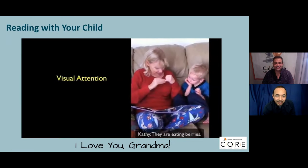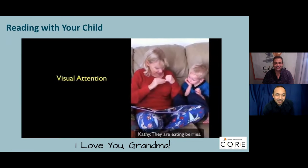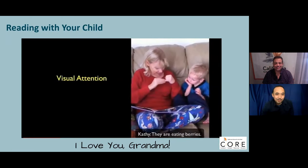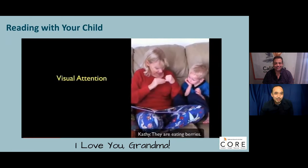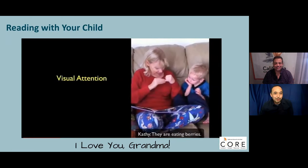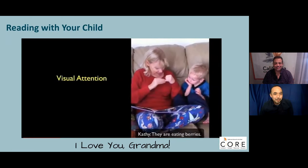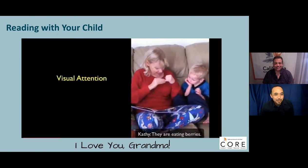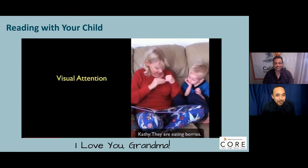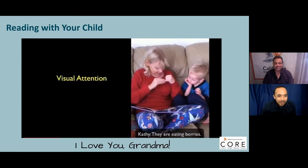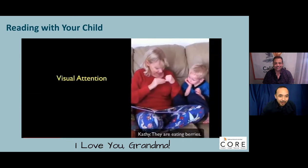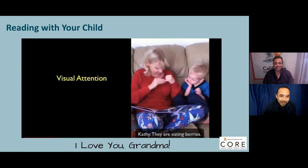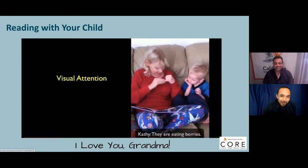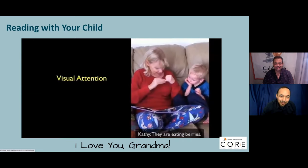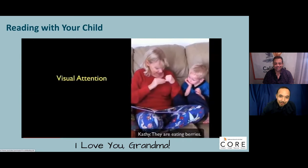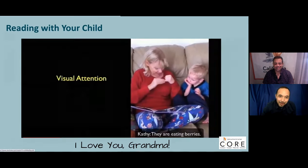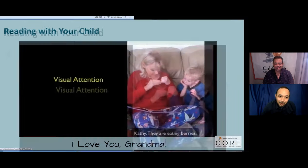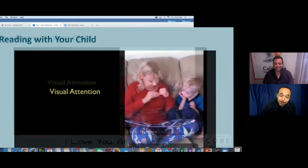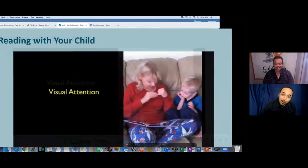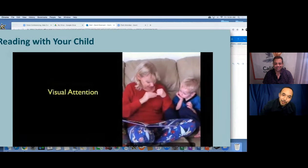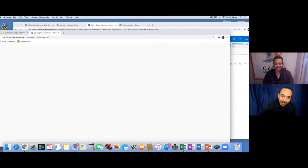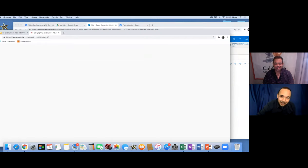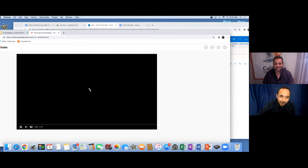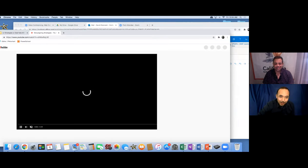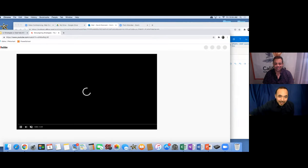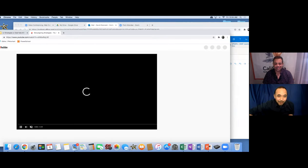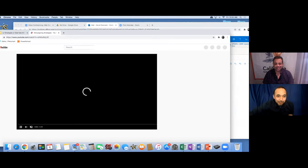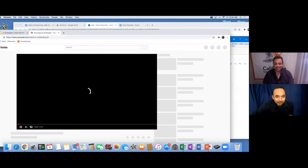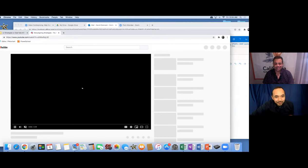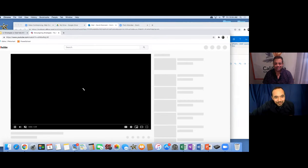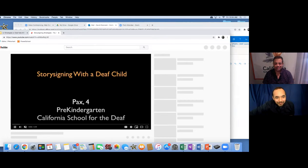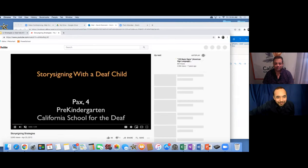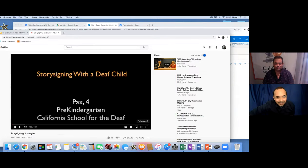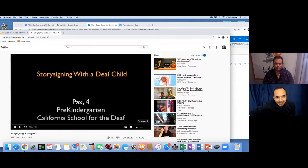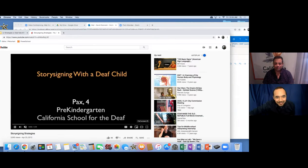And let's close with something here that people are doing at home right now.